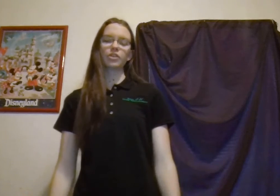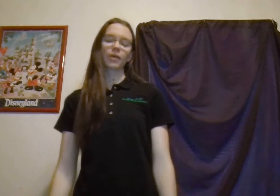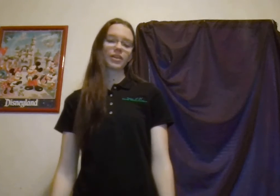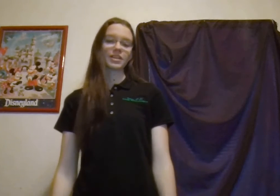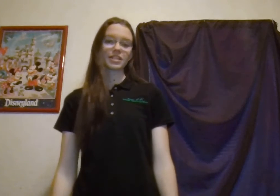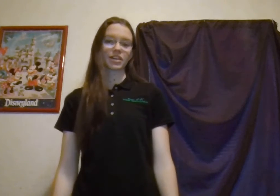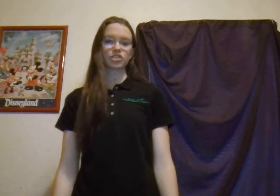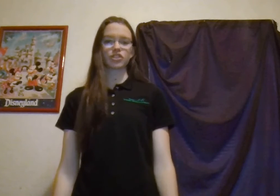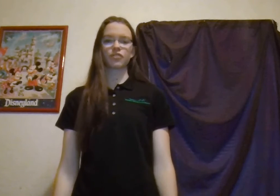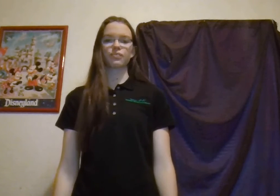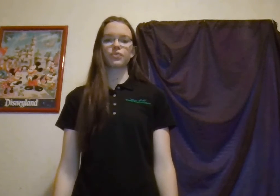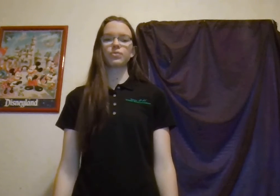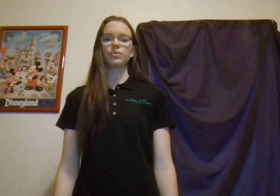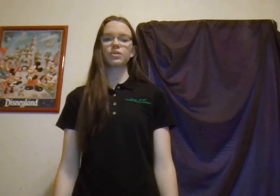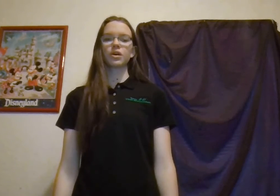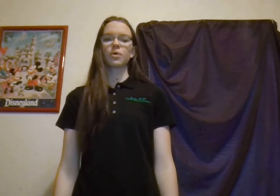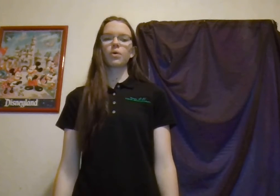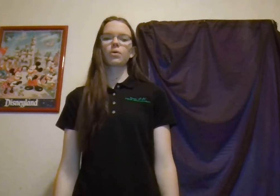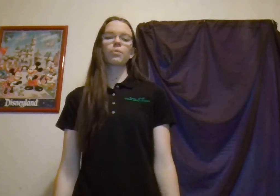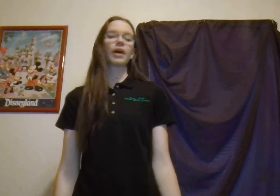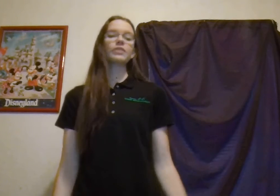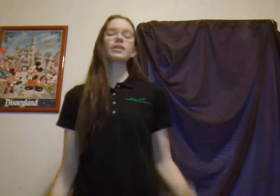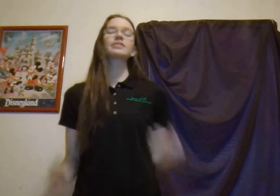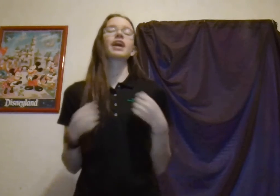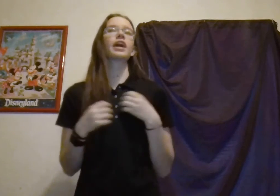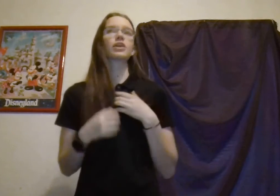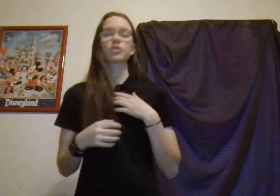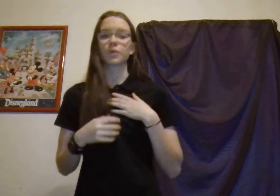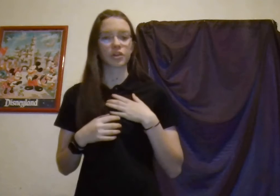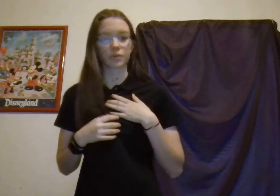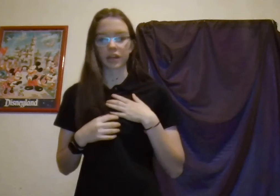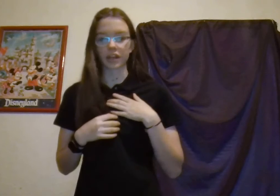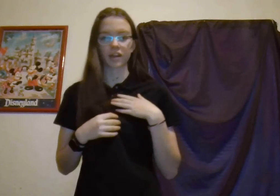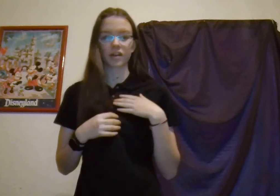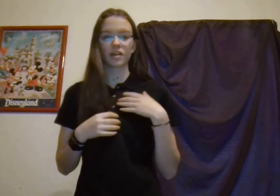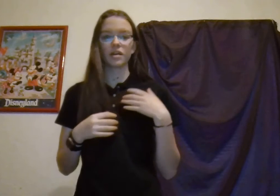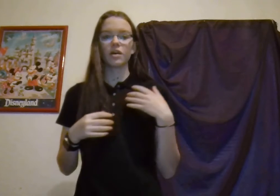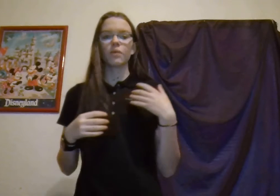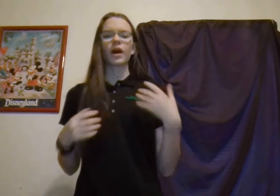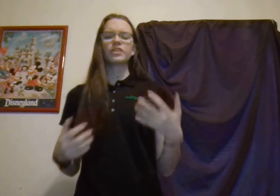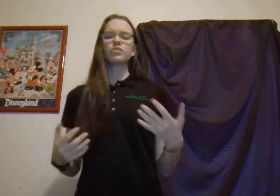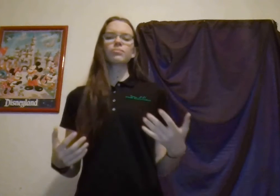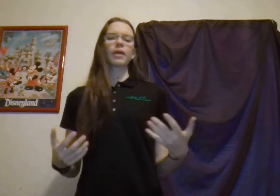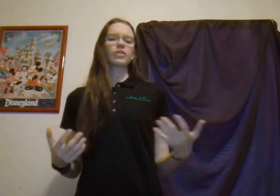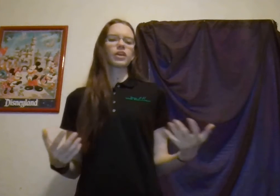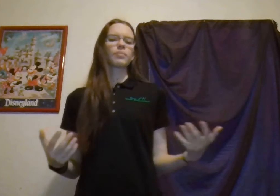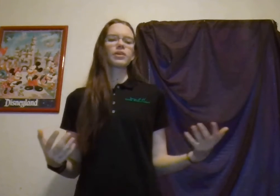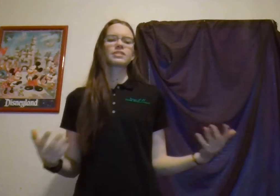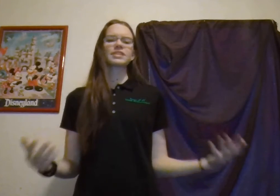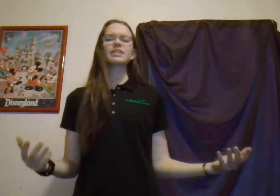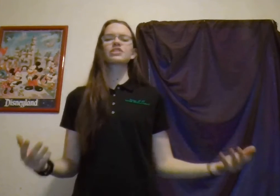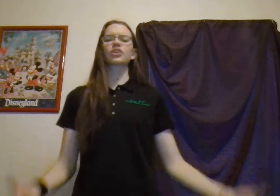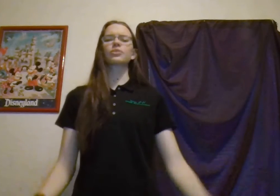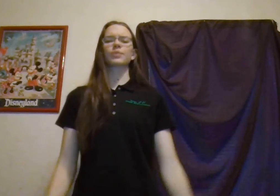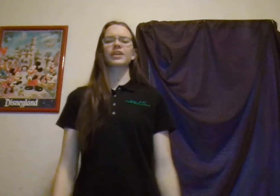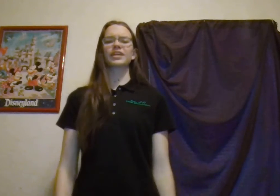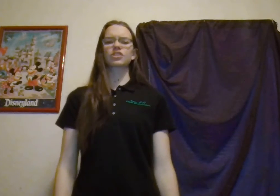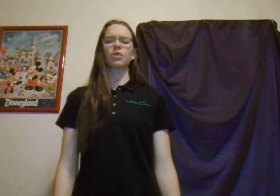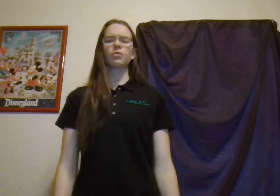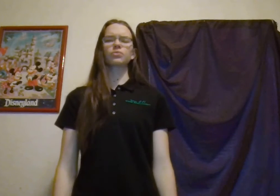your body gets energy from food? Or why you get tired when you're running? Why don't my grandpa's knees hurt when it gets cold?